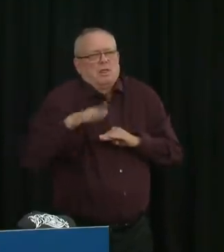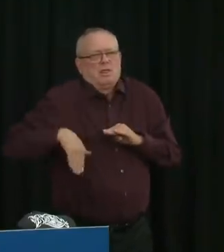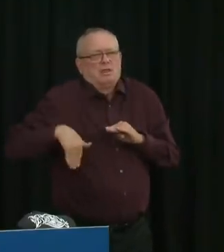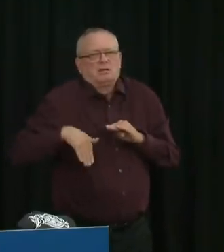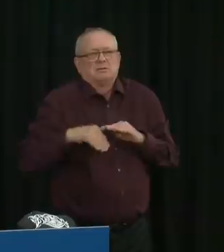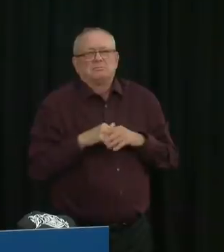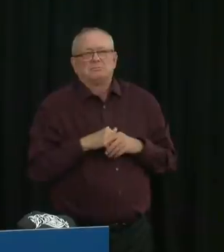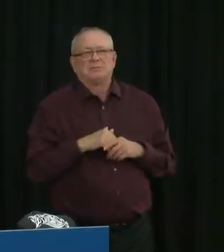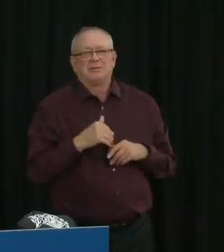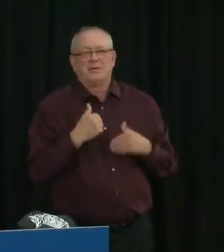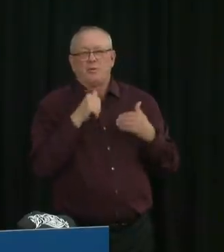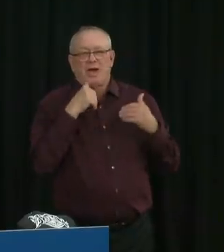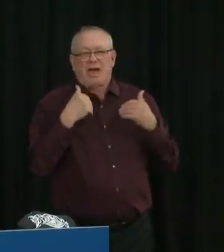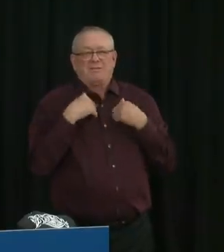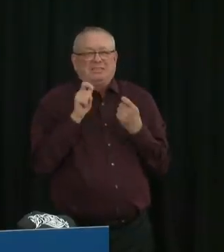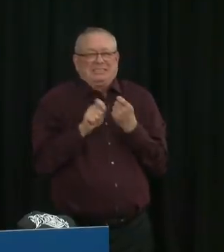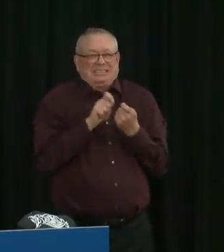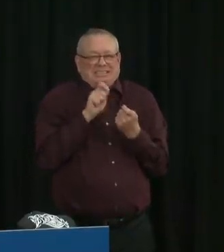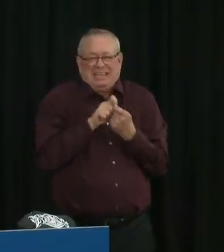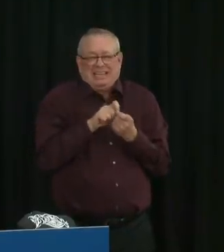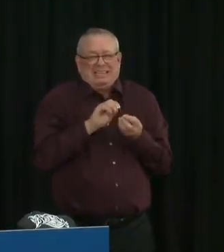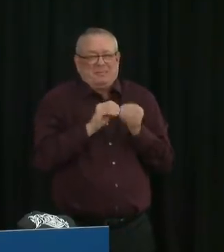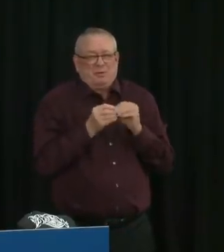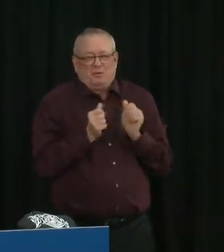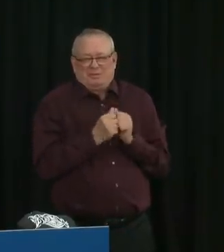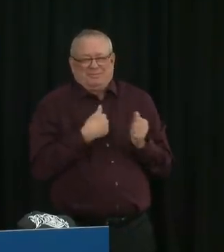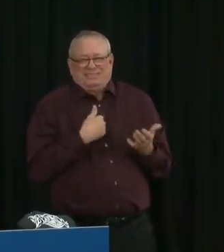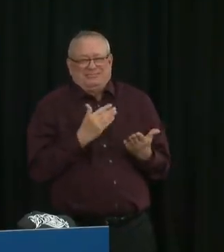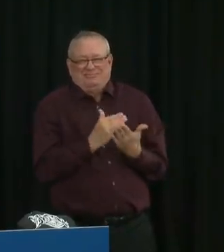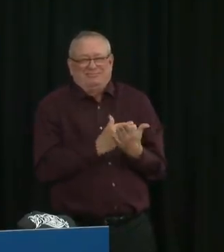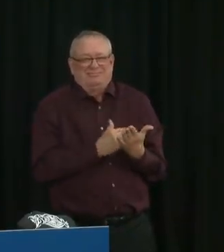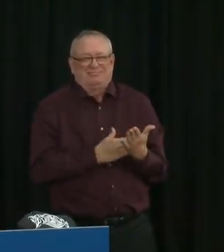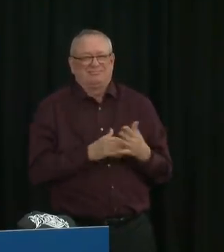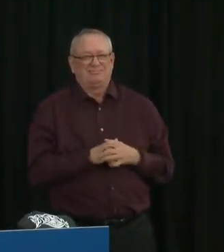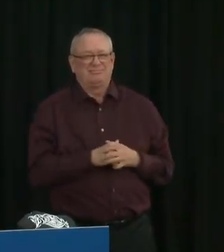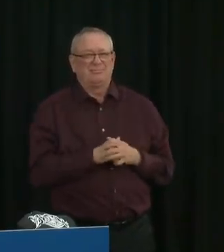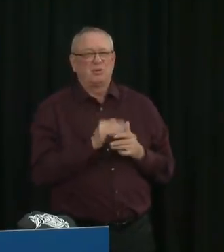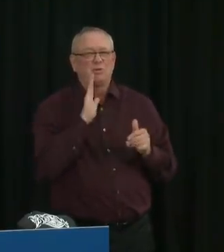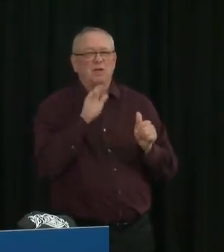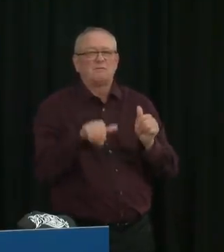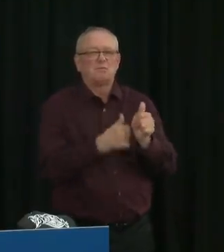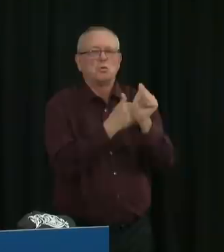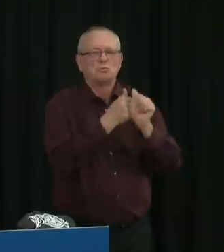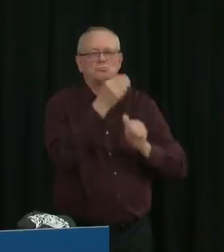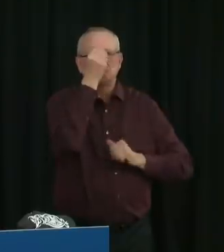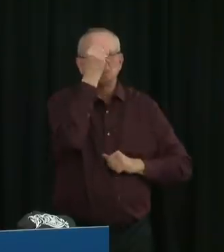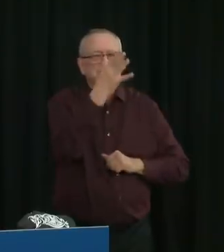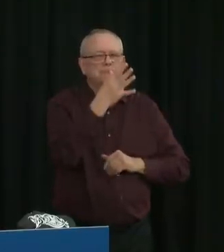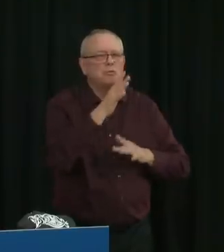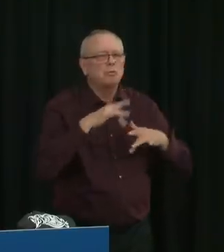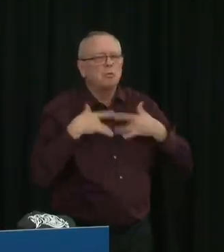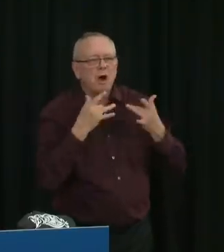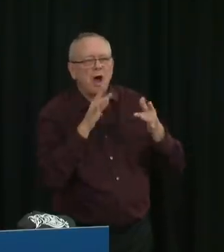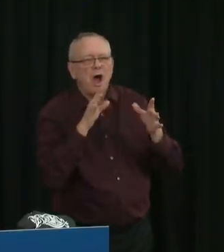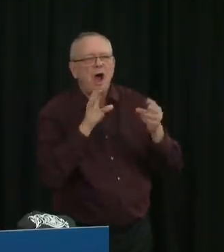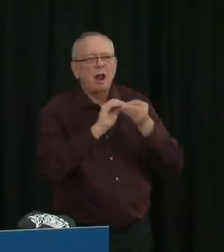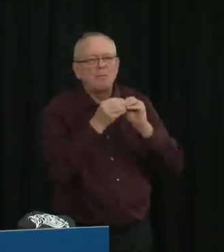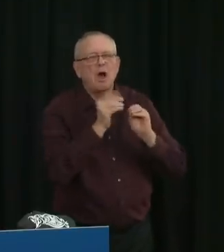that in front of me. Tyler, we will follow up with you as soon as this media availability is over. Operator, could you put through the next caller, please?